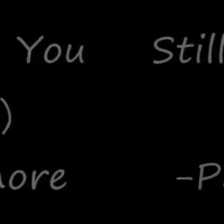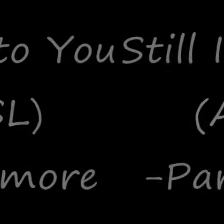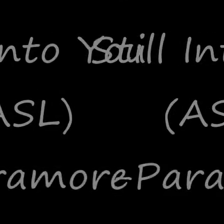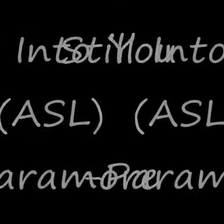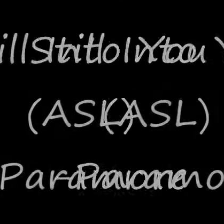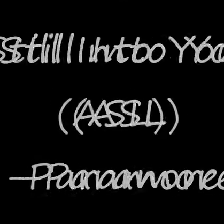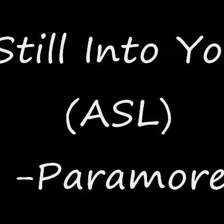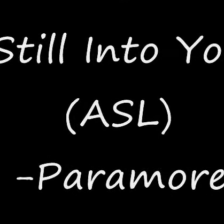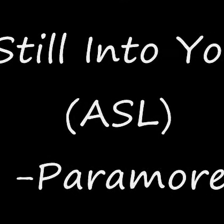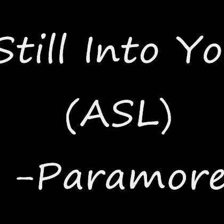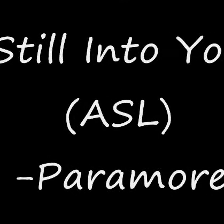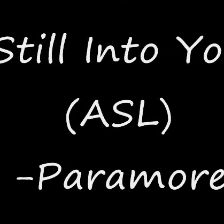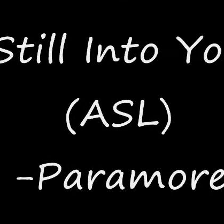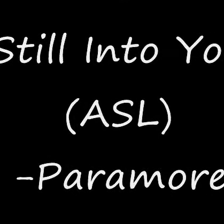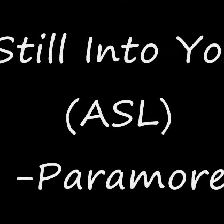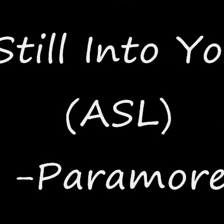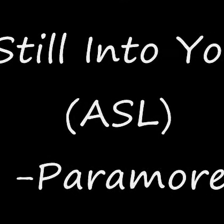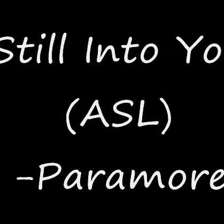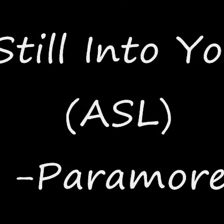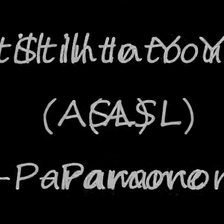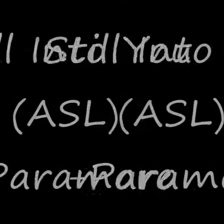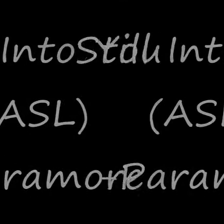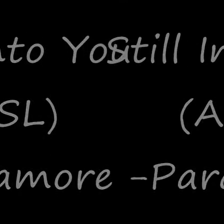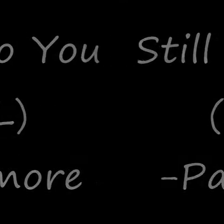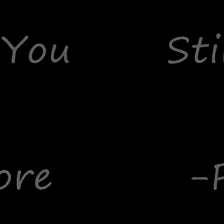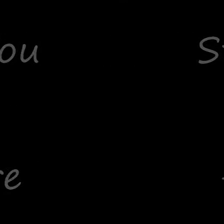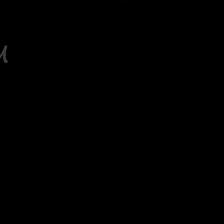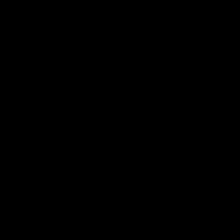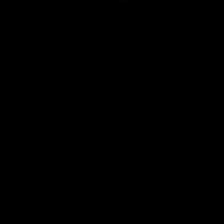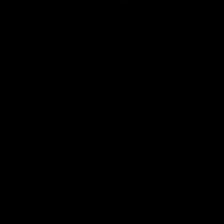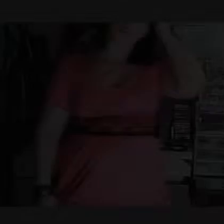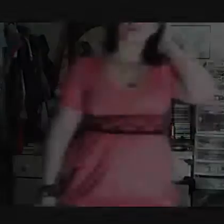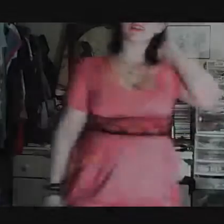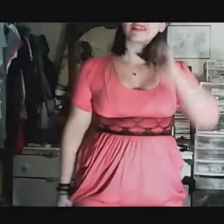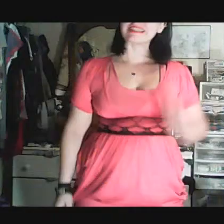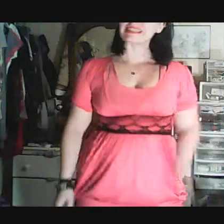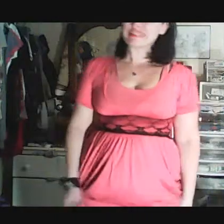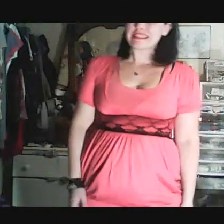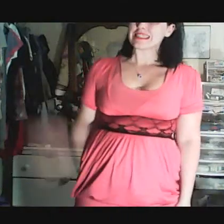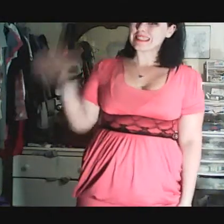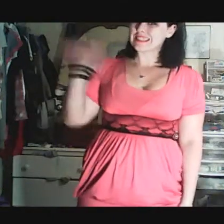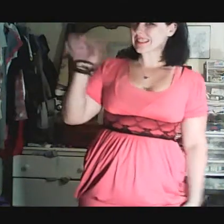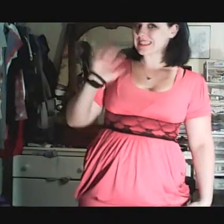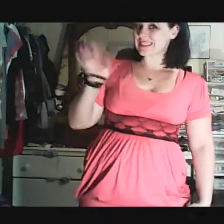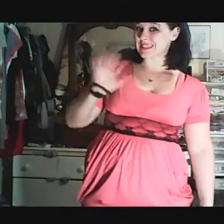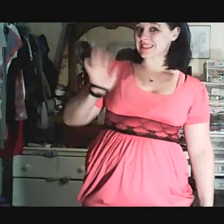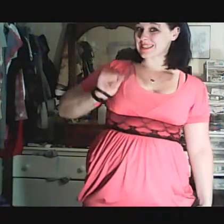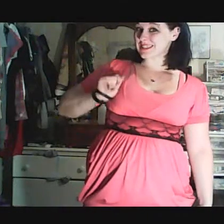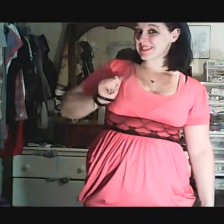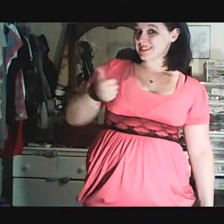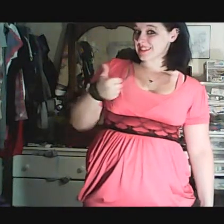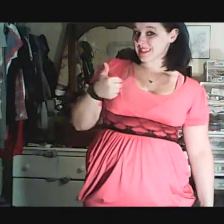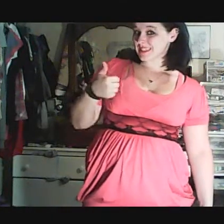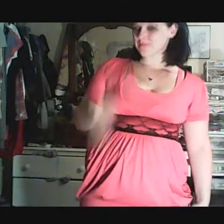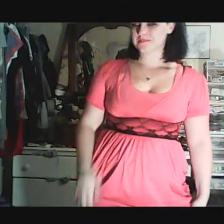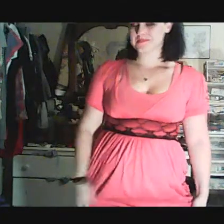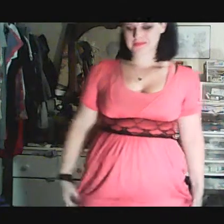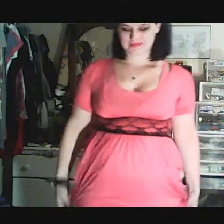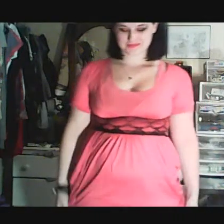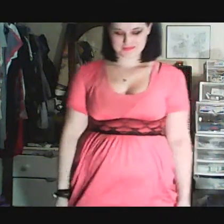That's fine, just didn't want you to get too worn out and go further down. No, I'll just stay there. Just remind me if it looks Alright, you ready to play the song?